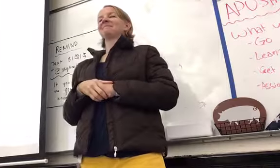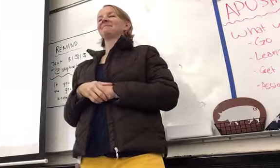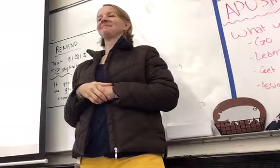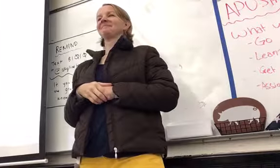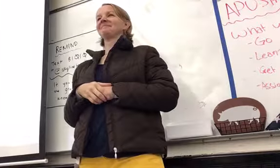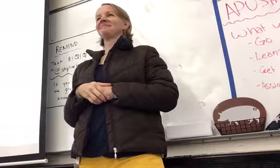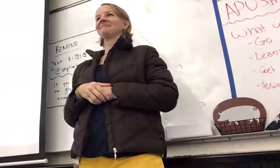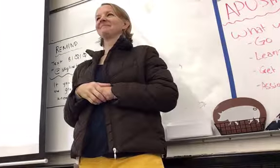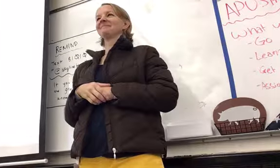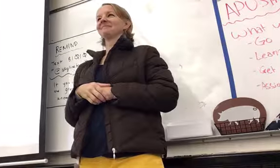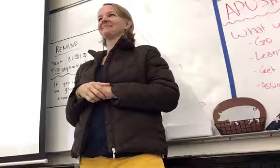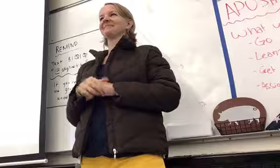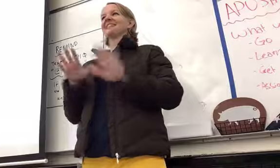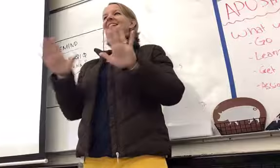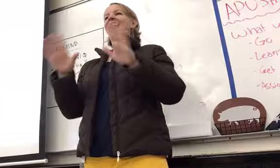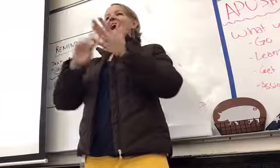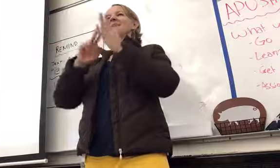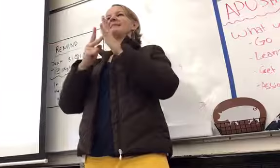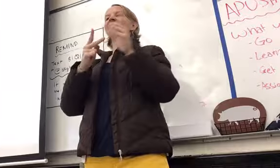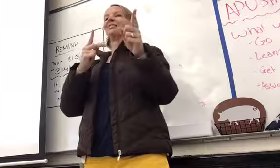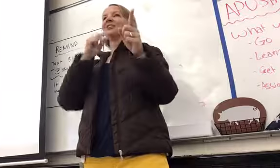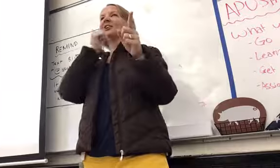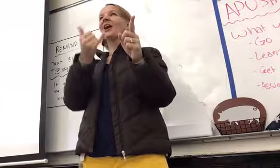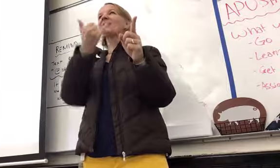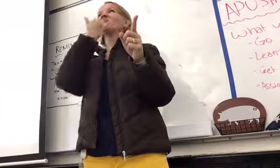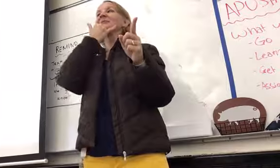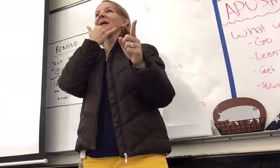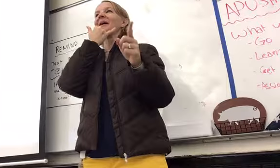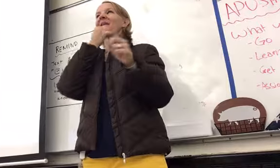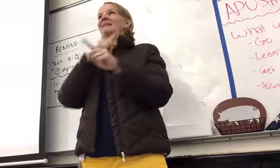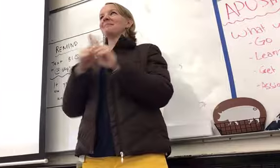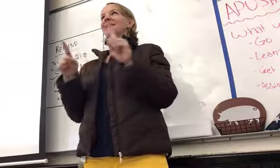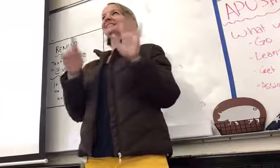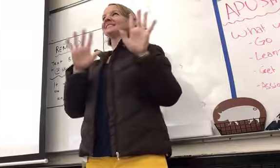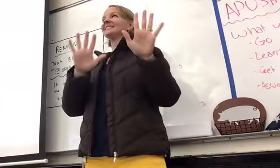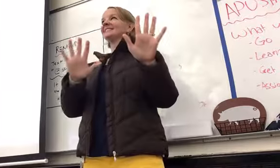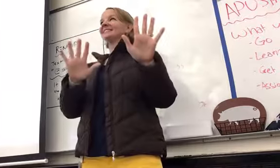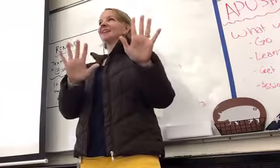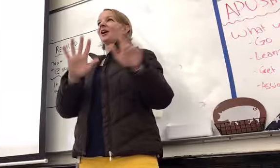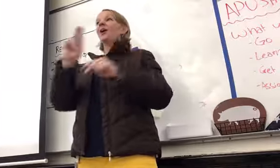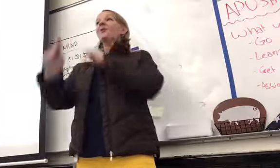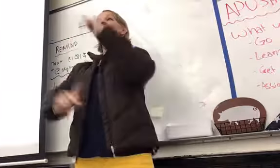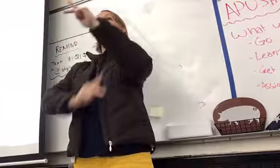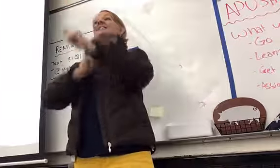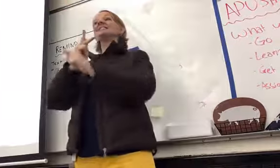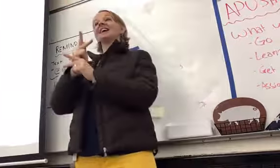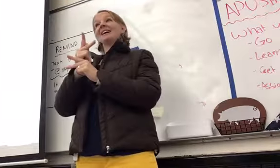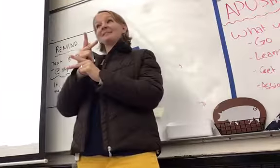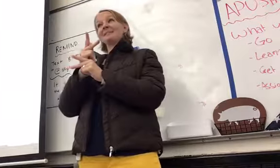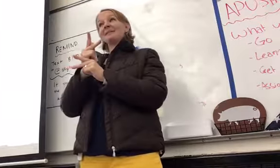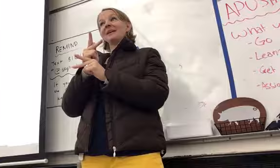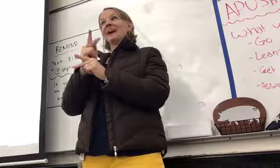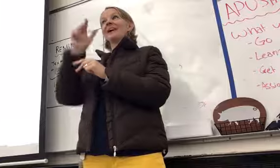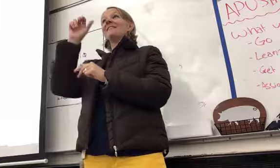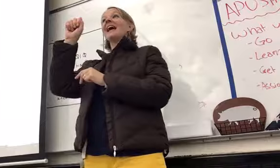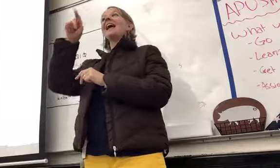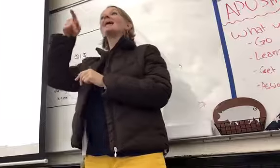Evaluate the extent to I mean, you're not wrong. Okay. What type of APUSH essay,